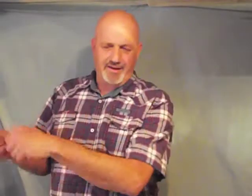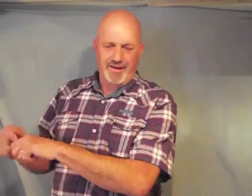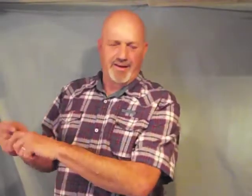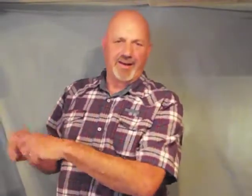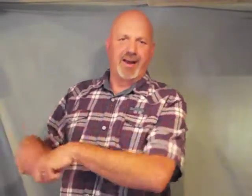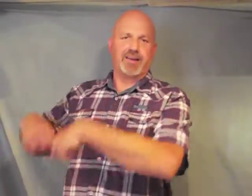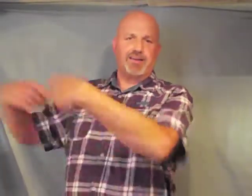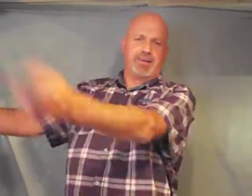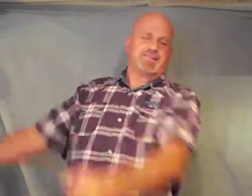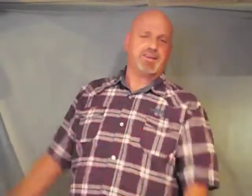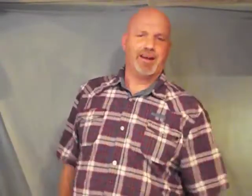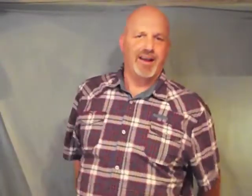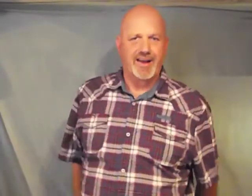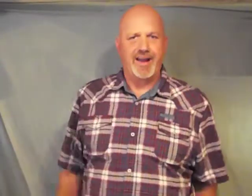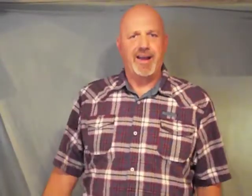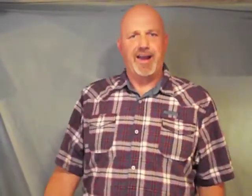and unlock this and let God out